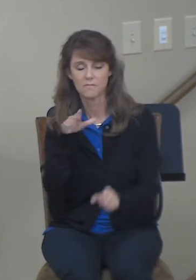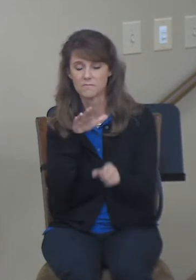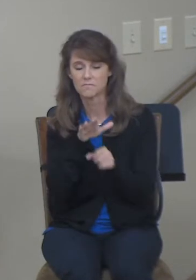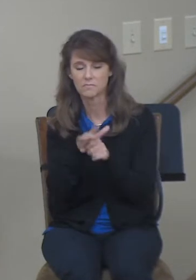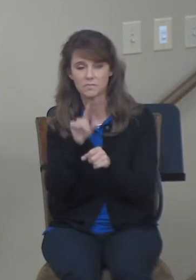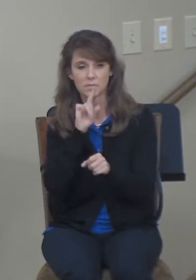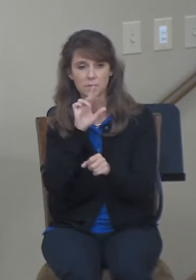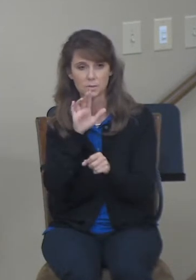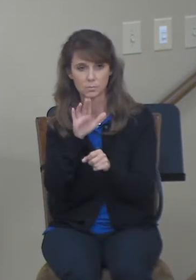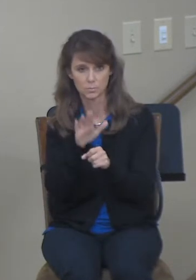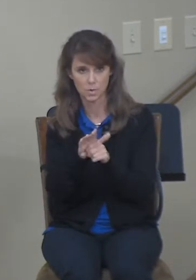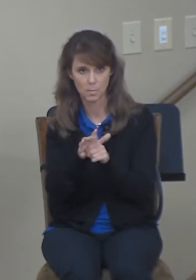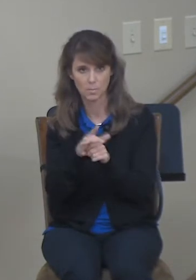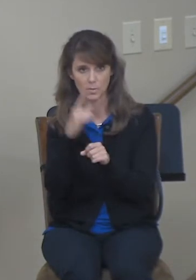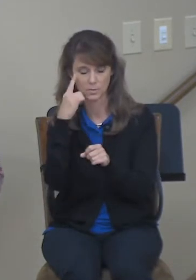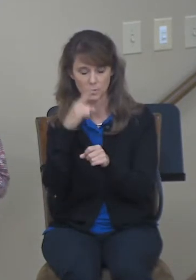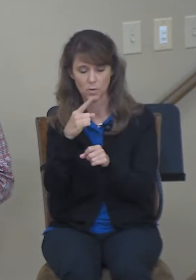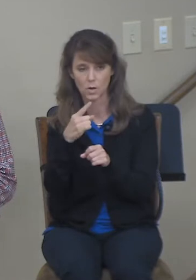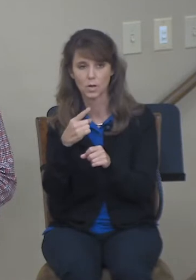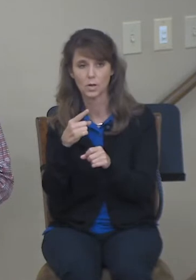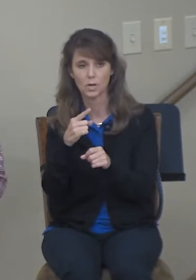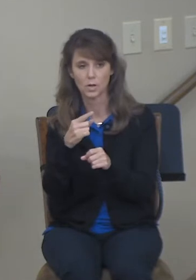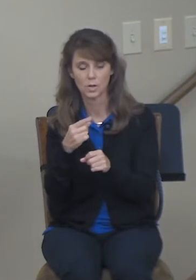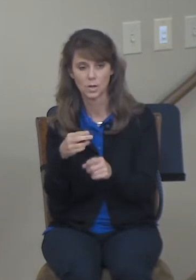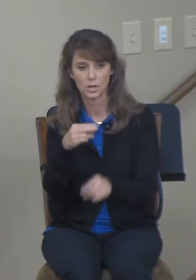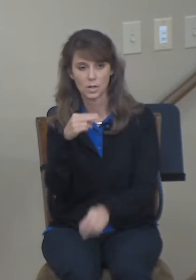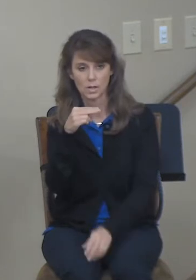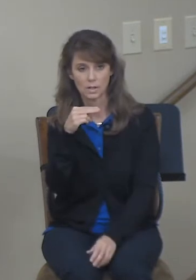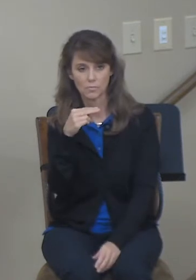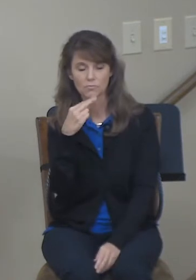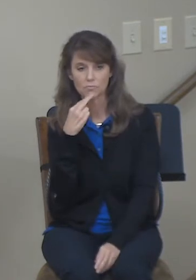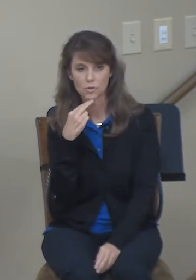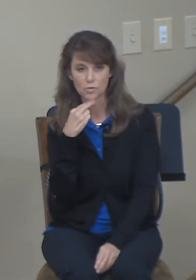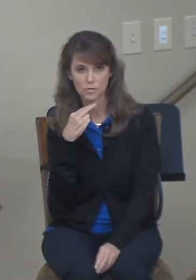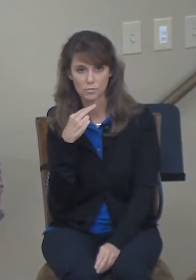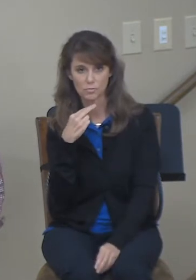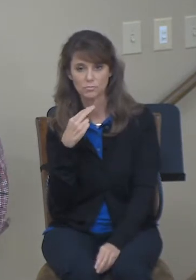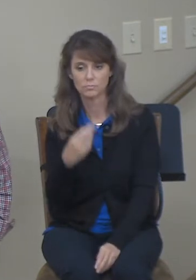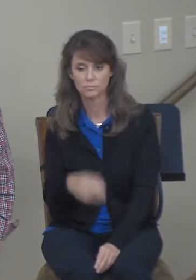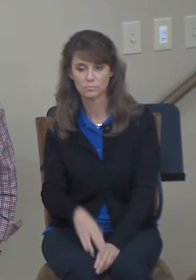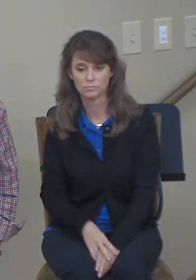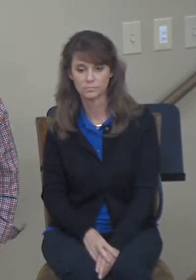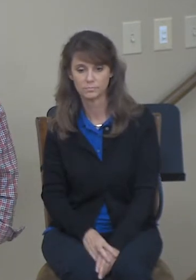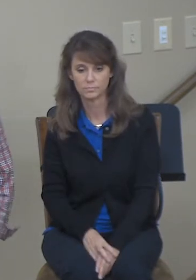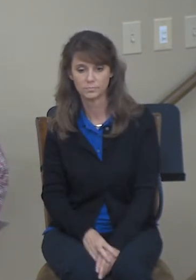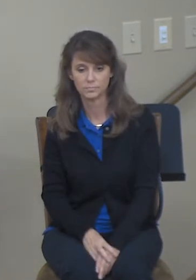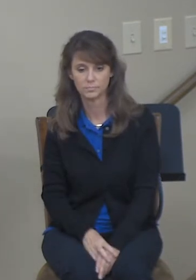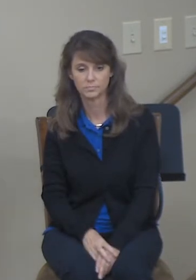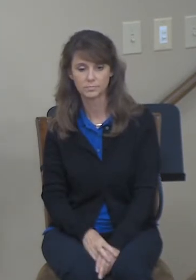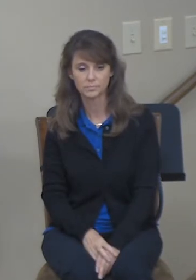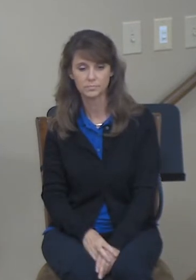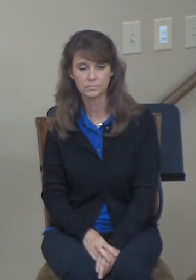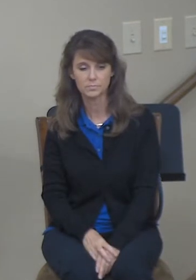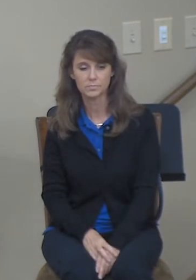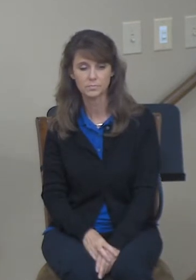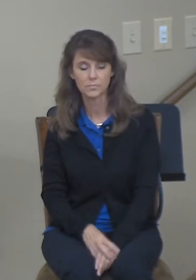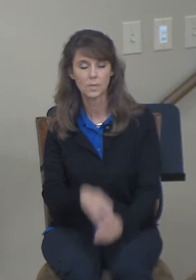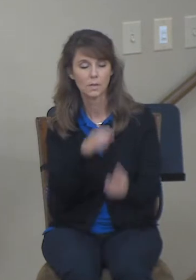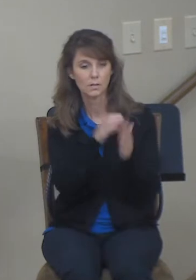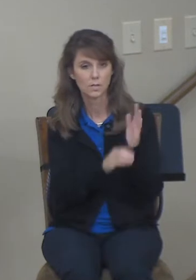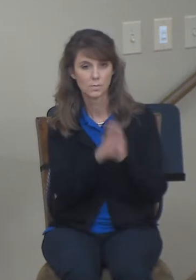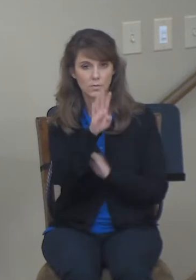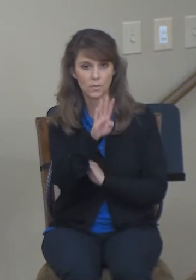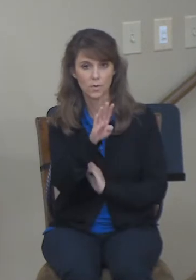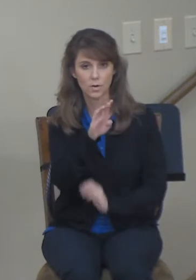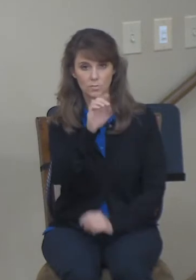or have Ruth redeemed by the nearest relative. What we begin to see in the first six verses of chapter 4